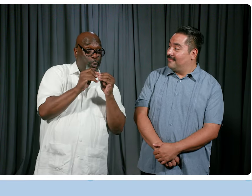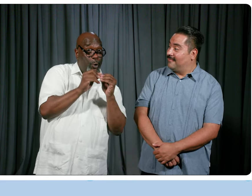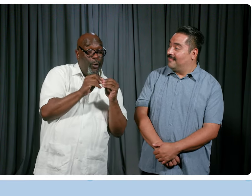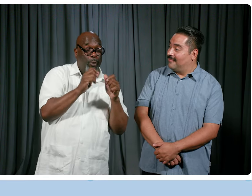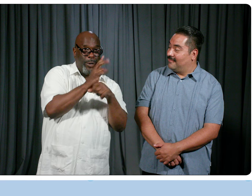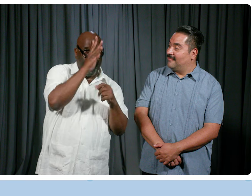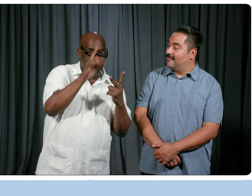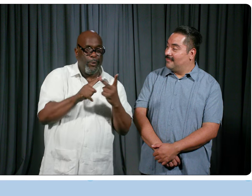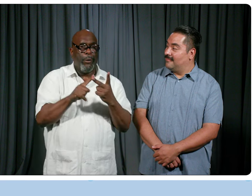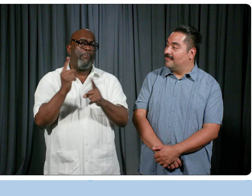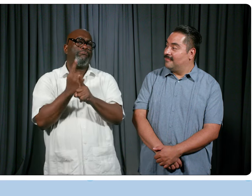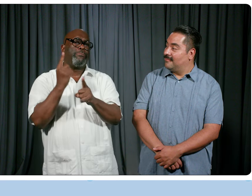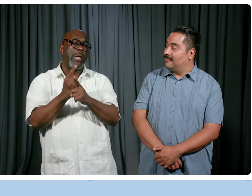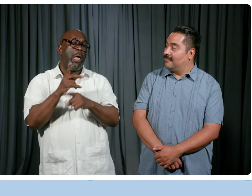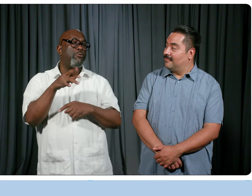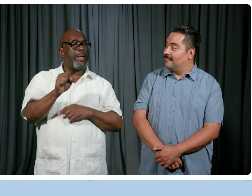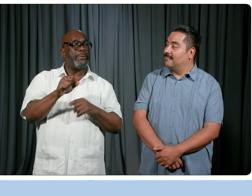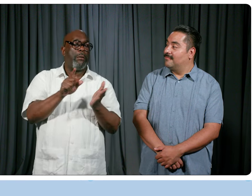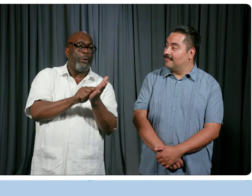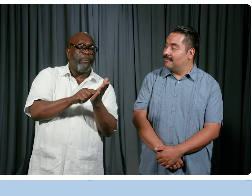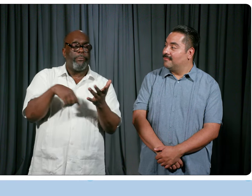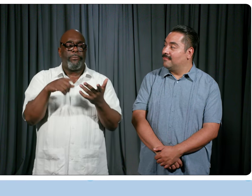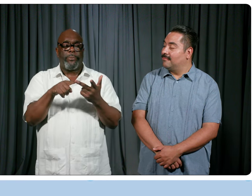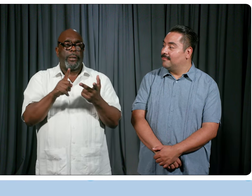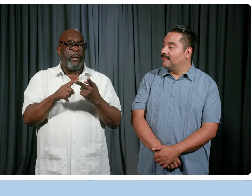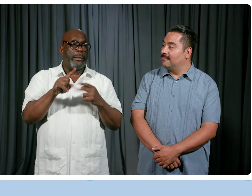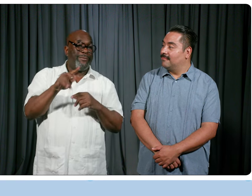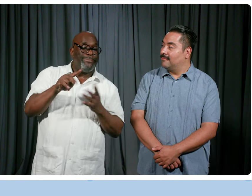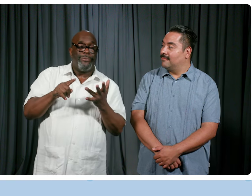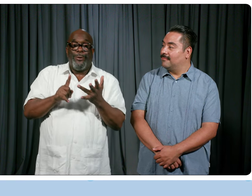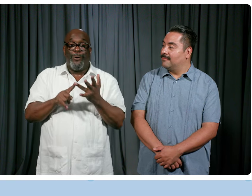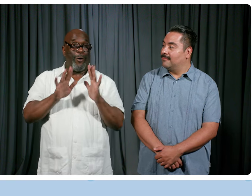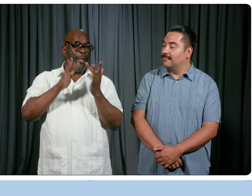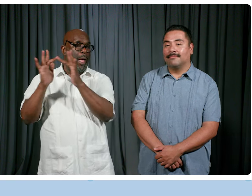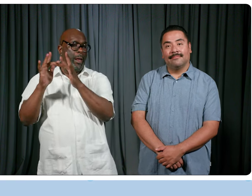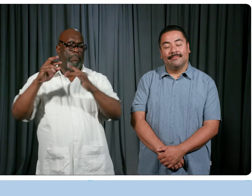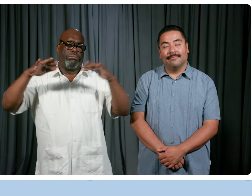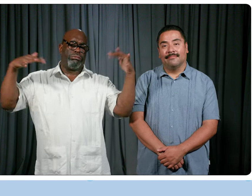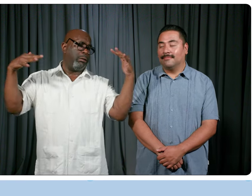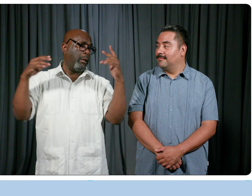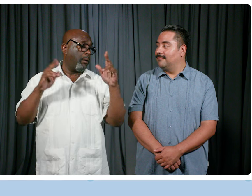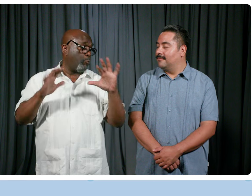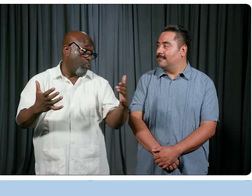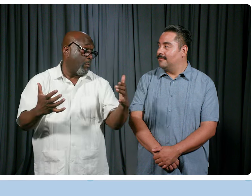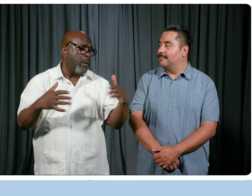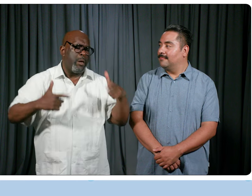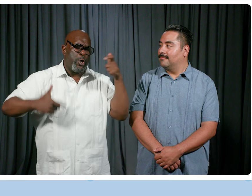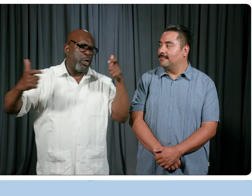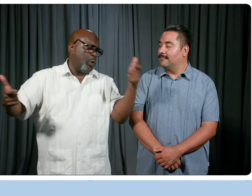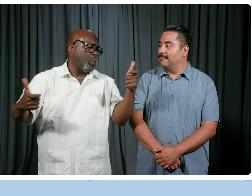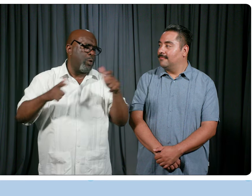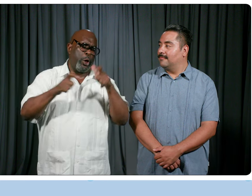got, you know, your mainstream press as well. You know, print press as well as, you know, online. It's very, very diverse in that regard. So yeah, it's a